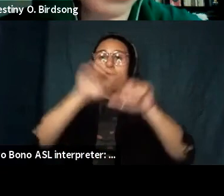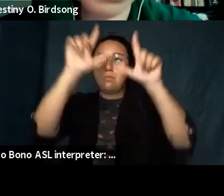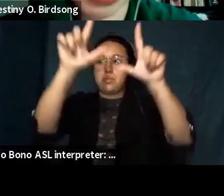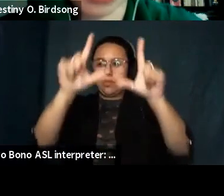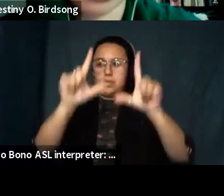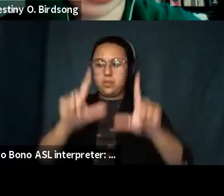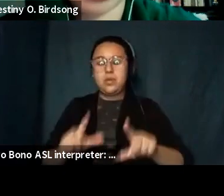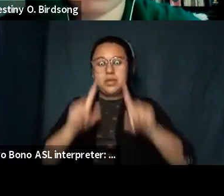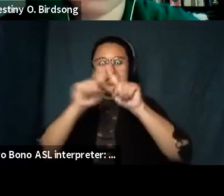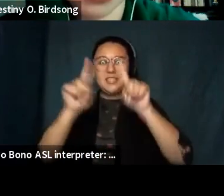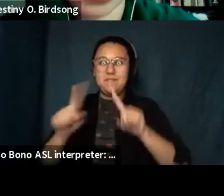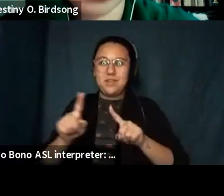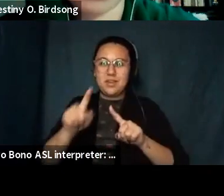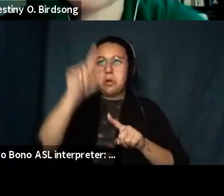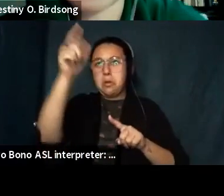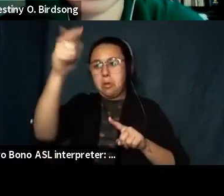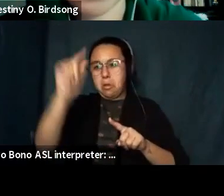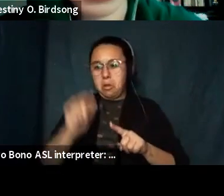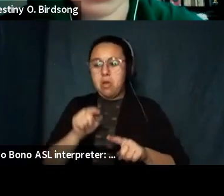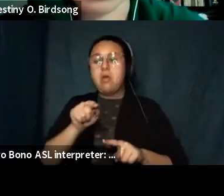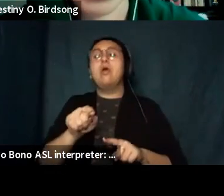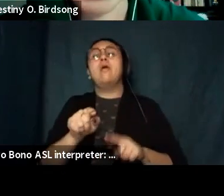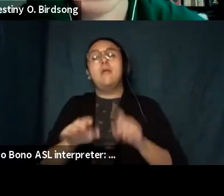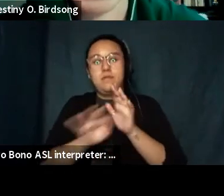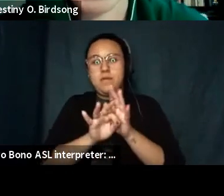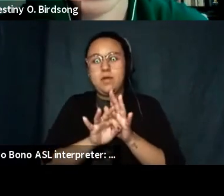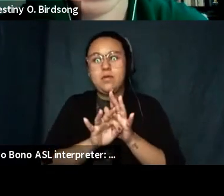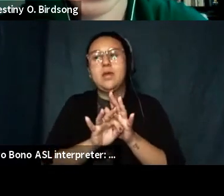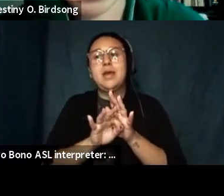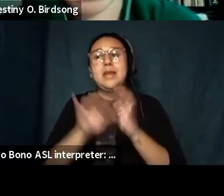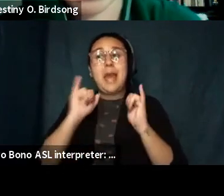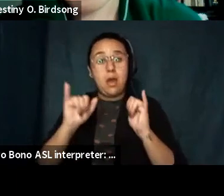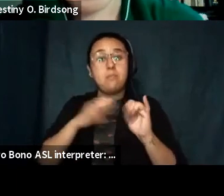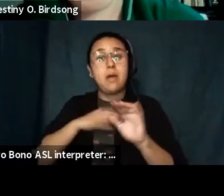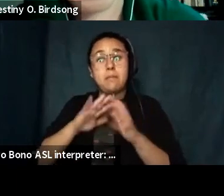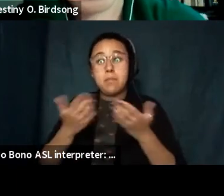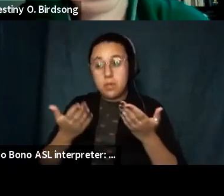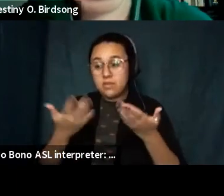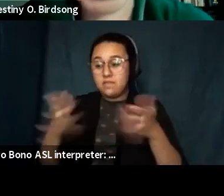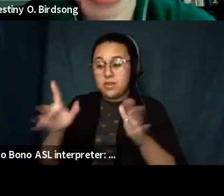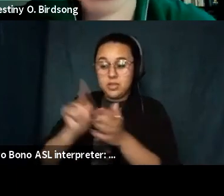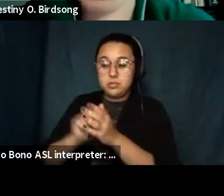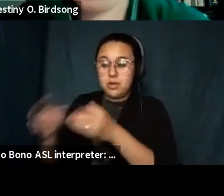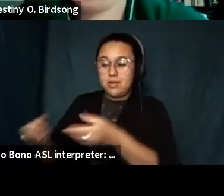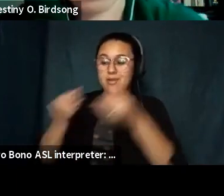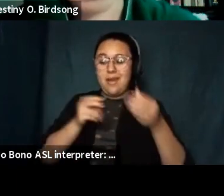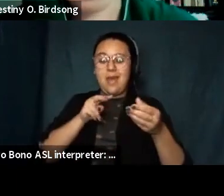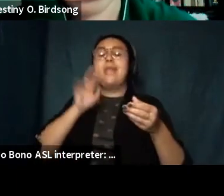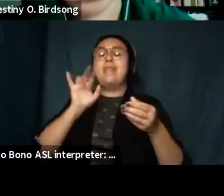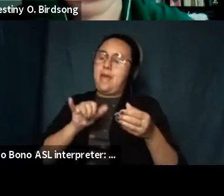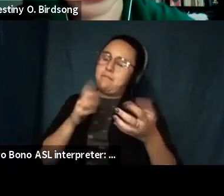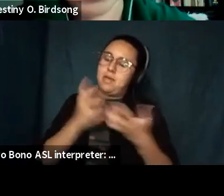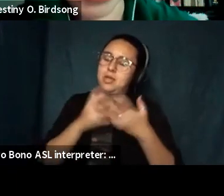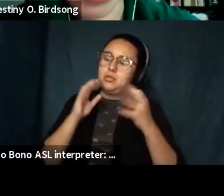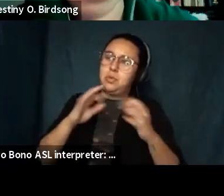pick up the book and i look at the cover i'm like oh this has always been the one like like this is this is exactly what it was supposed to